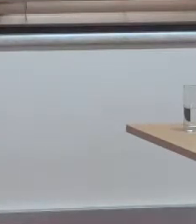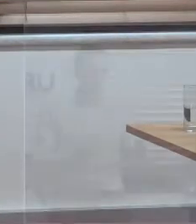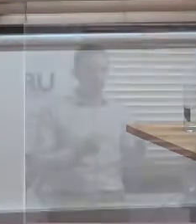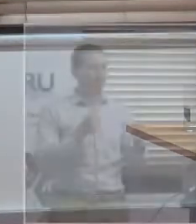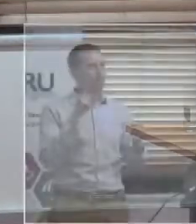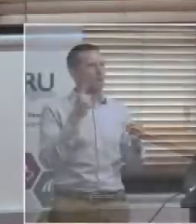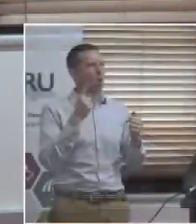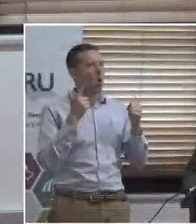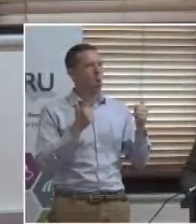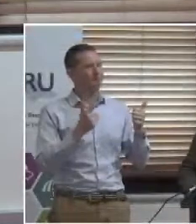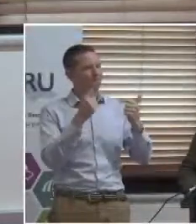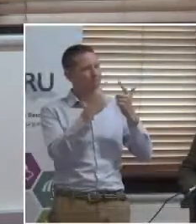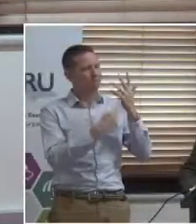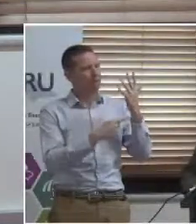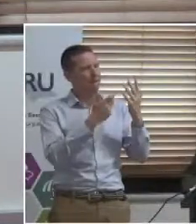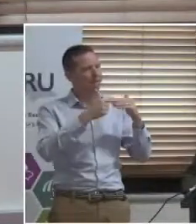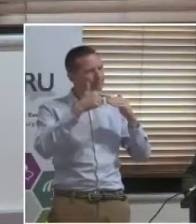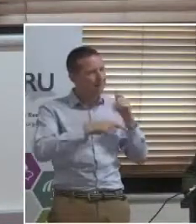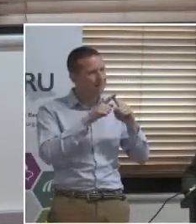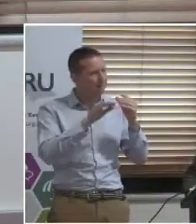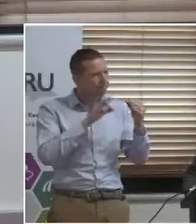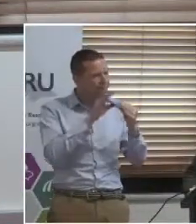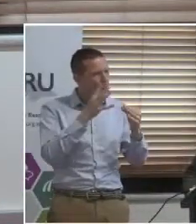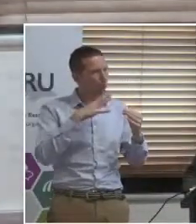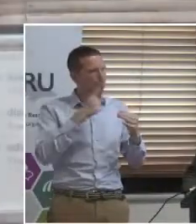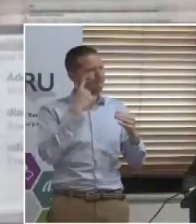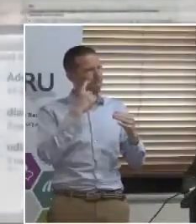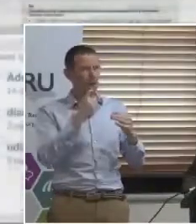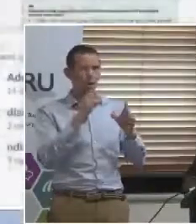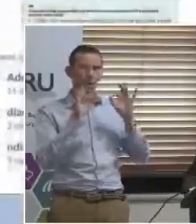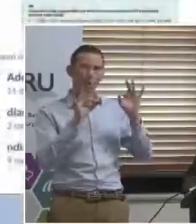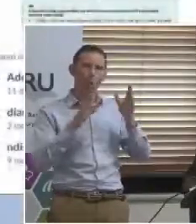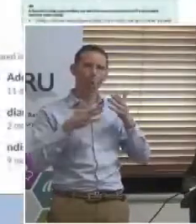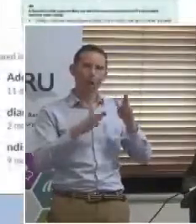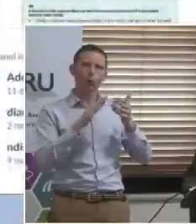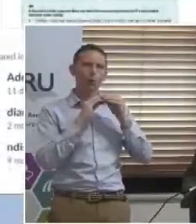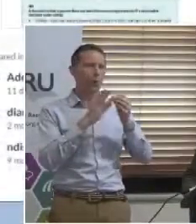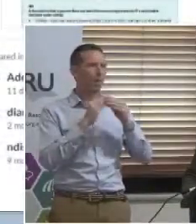But, a lot of this stuff, you get down to the very specifics. You need to find some particular way of doing it.